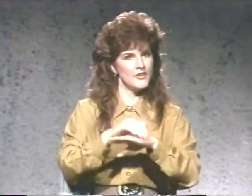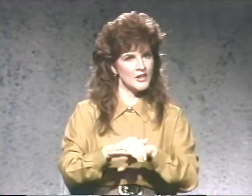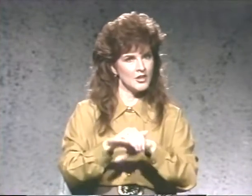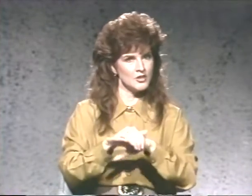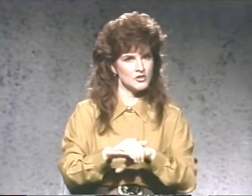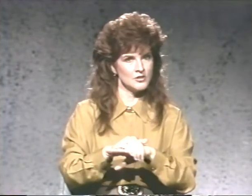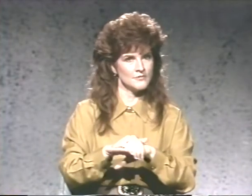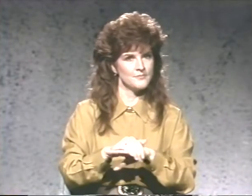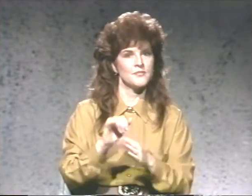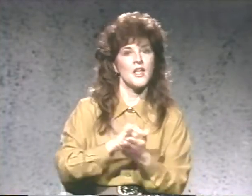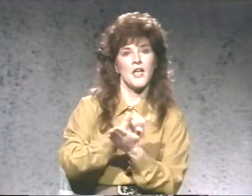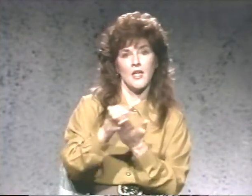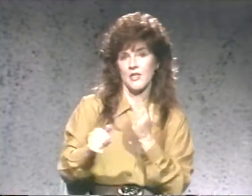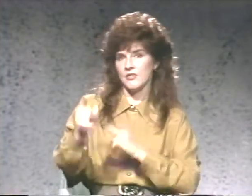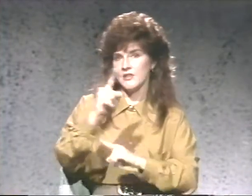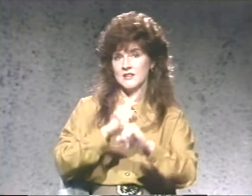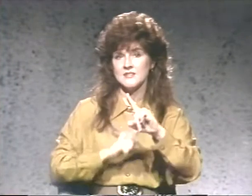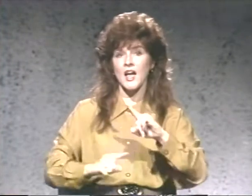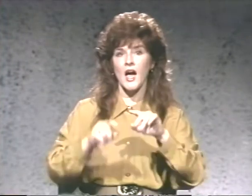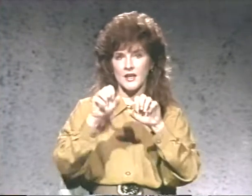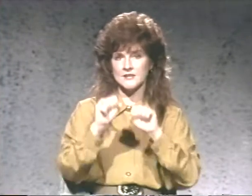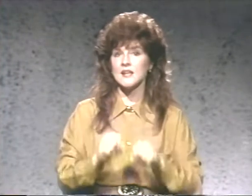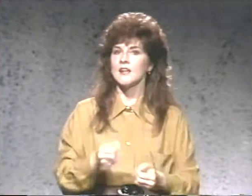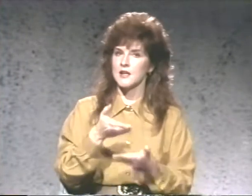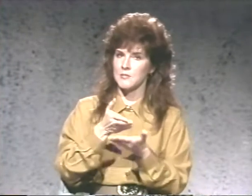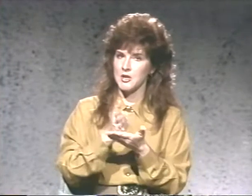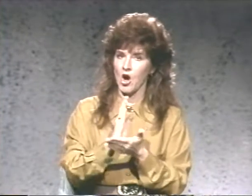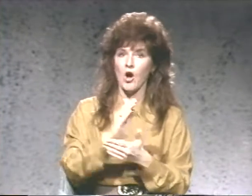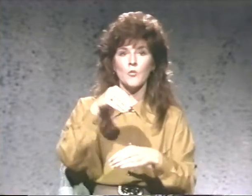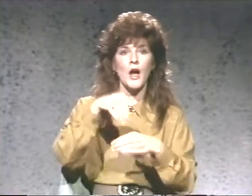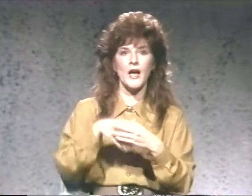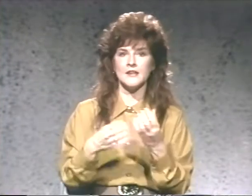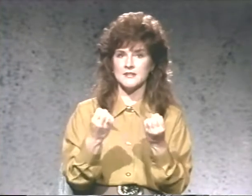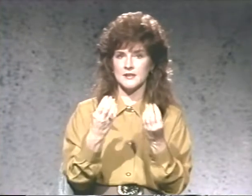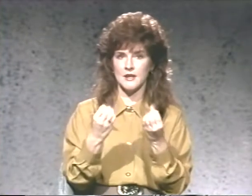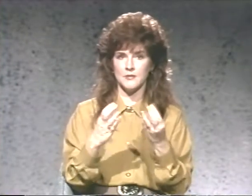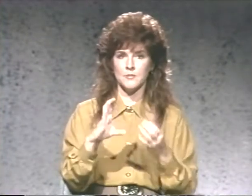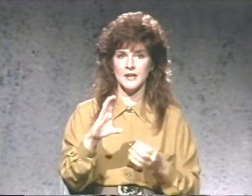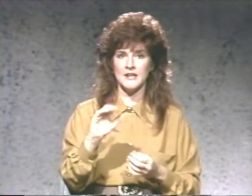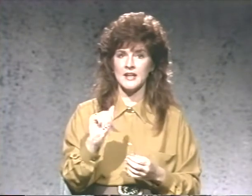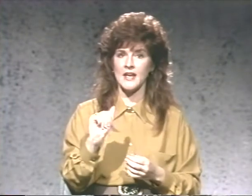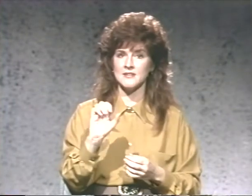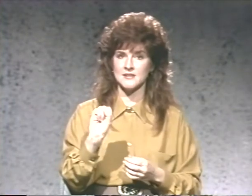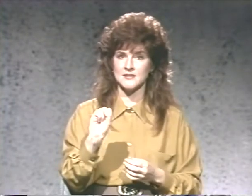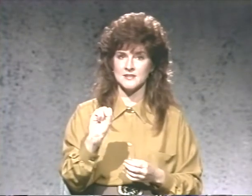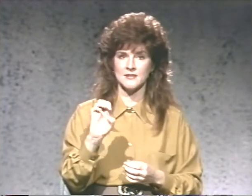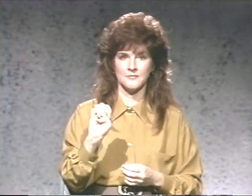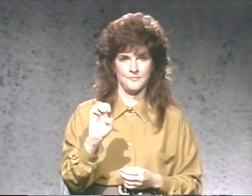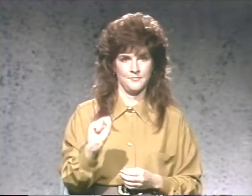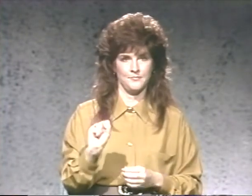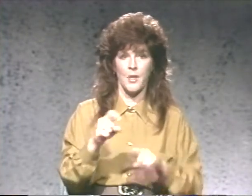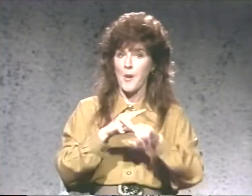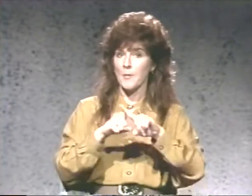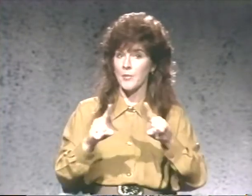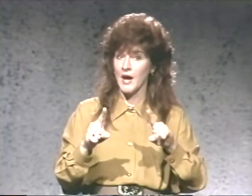English. These signs can be all right in many cases. But